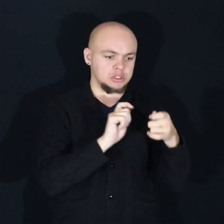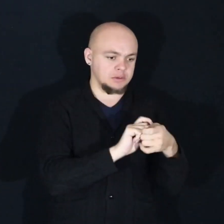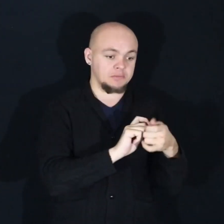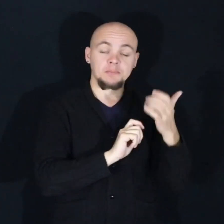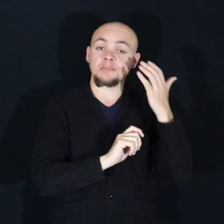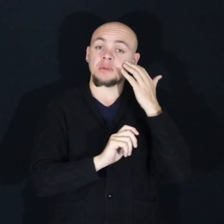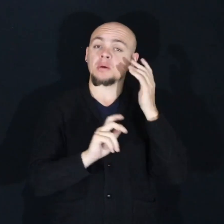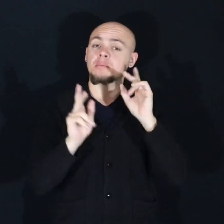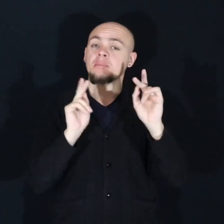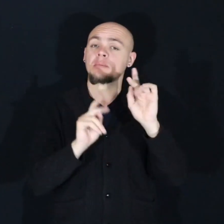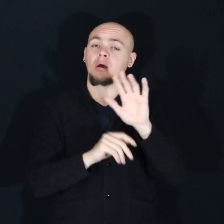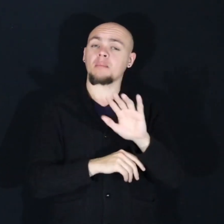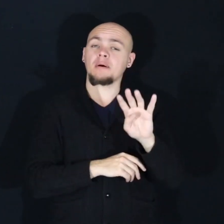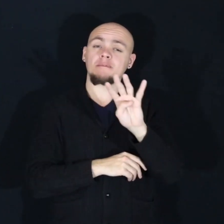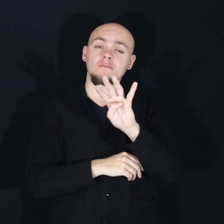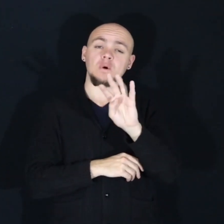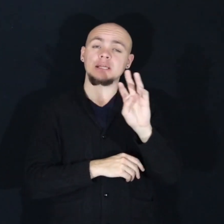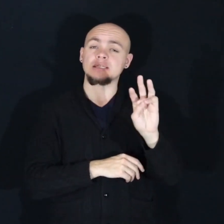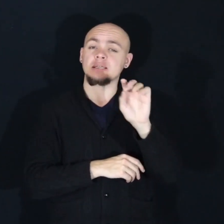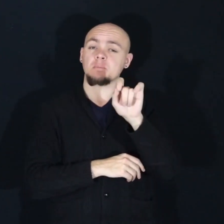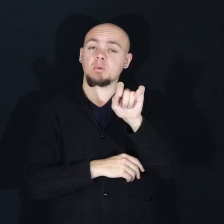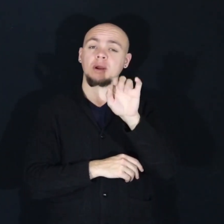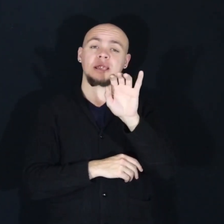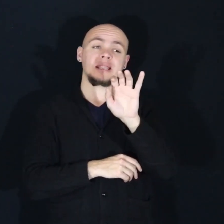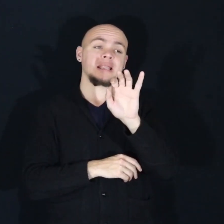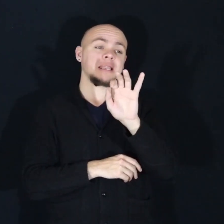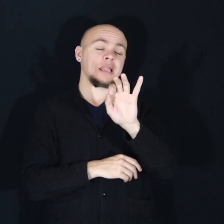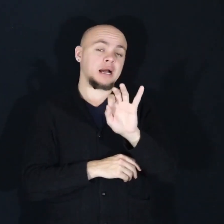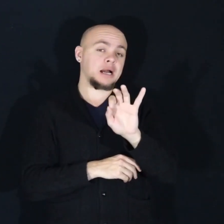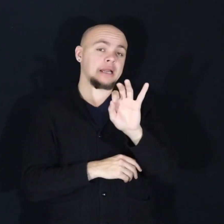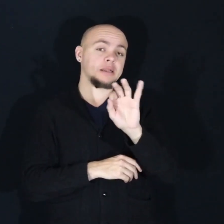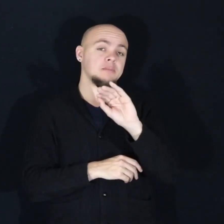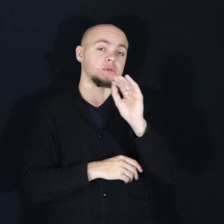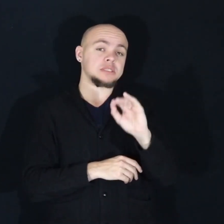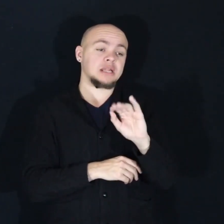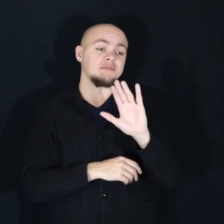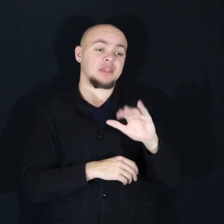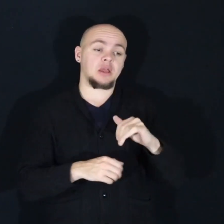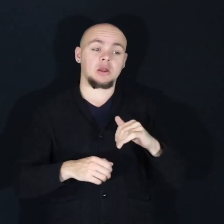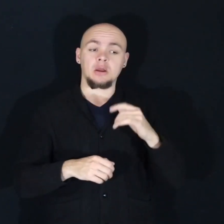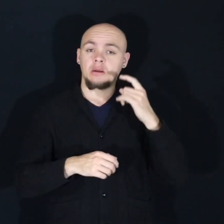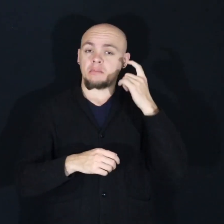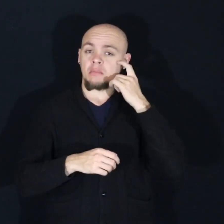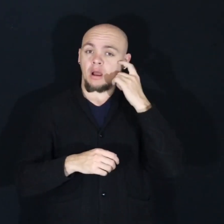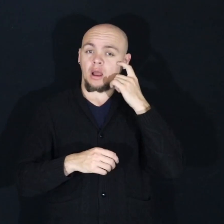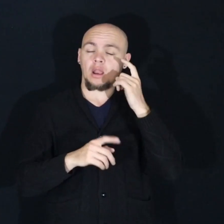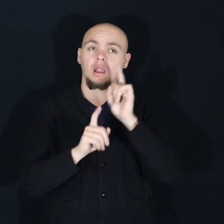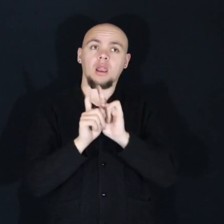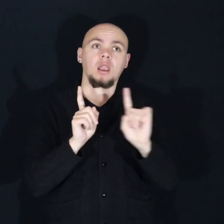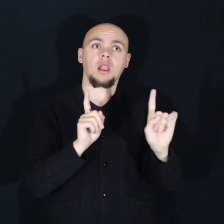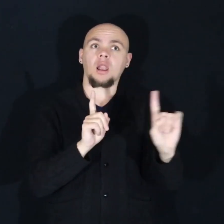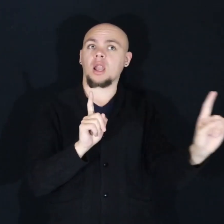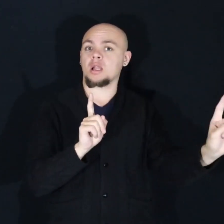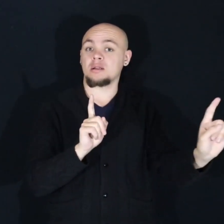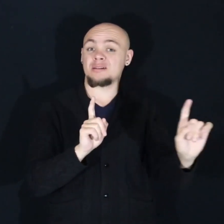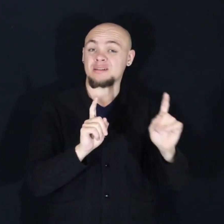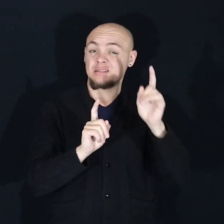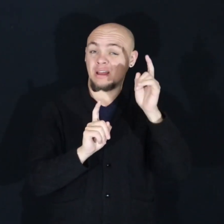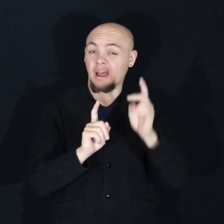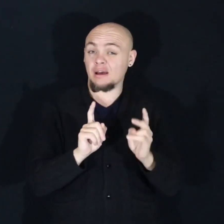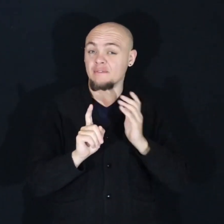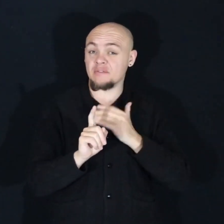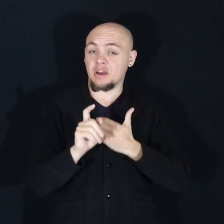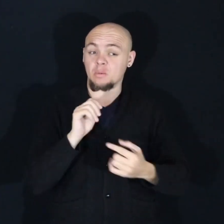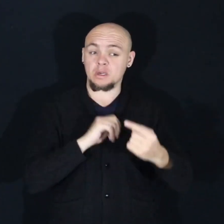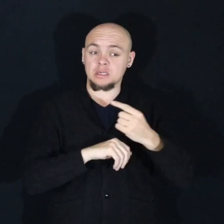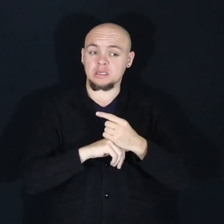people spend about 46.9% of their waking hours mind-wandering? That's almost half of our day without even including our